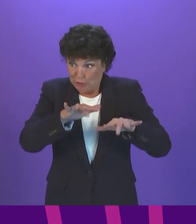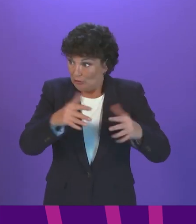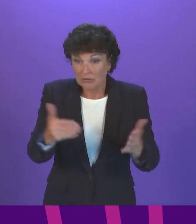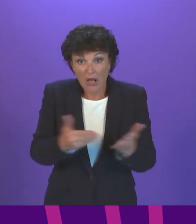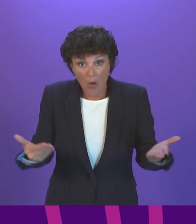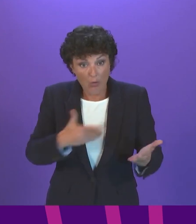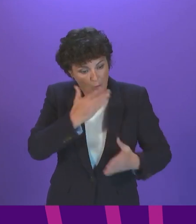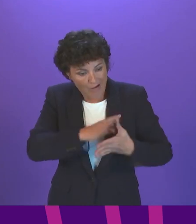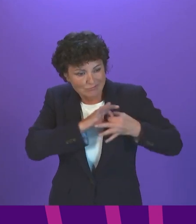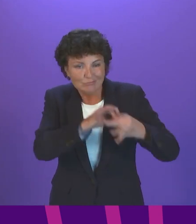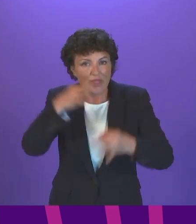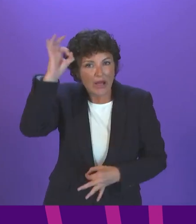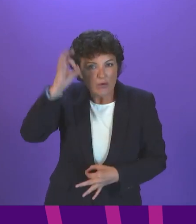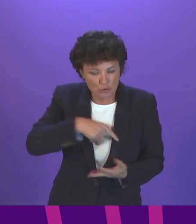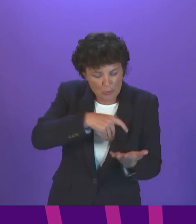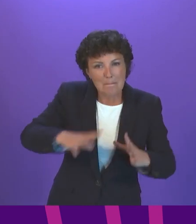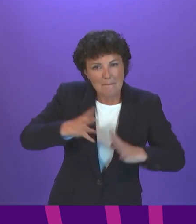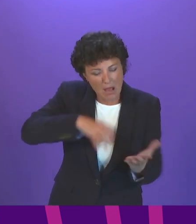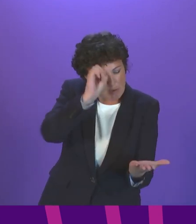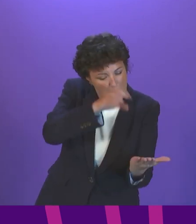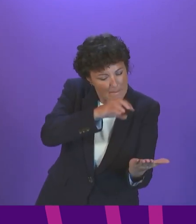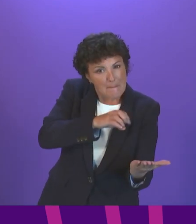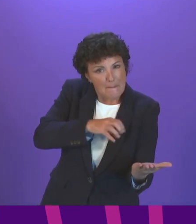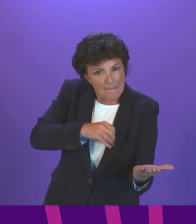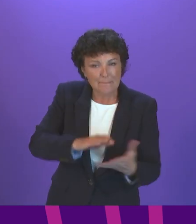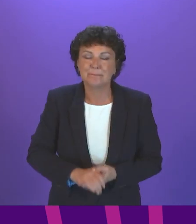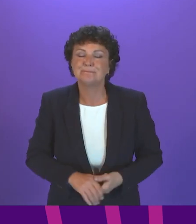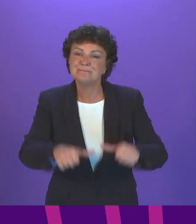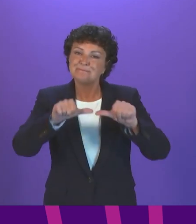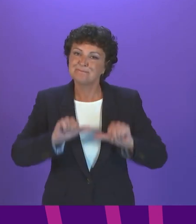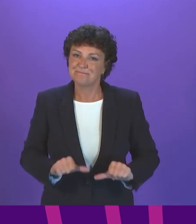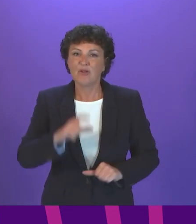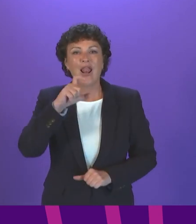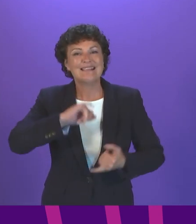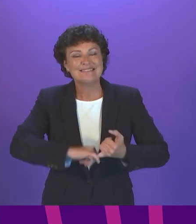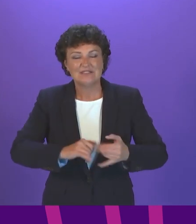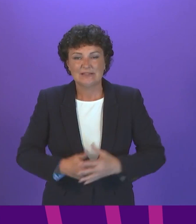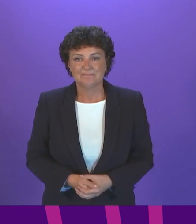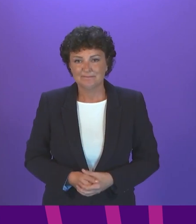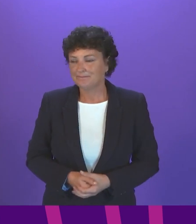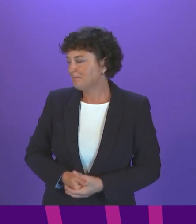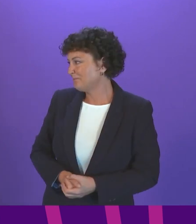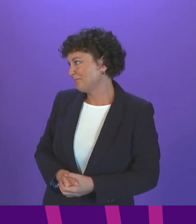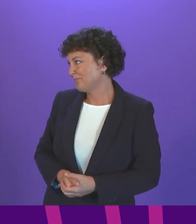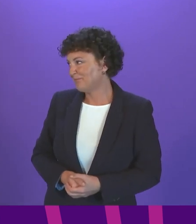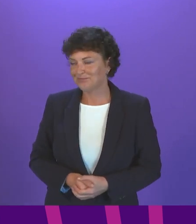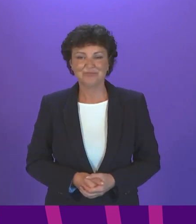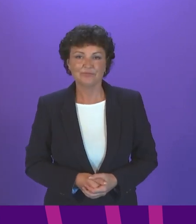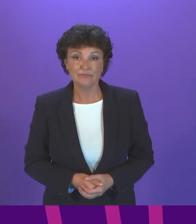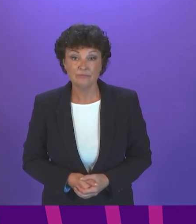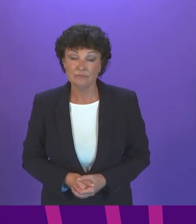authorities to ensure that that is being done. Clare Stephenson, be followed by Graeme Simpson. Thank you, President and Officer.